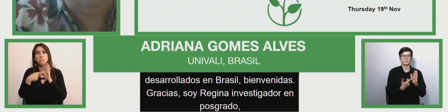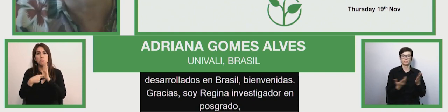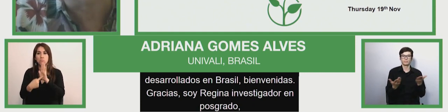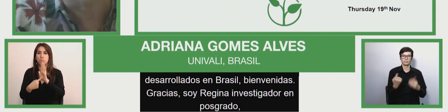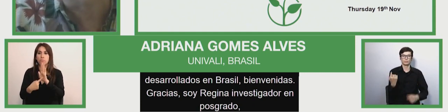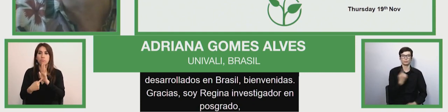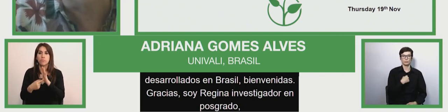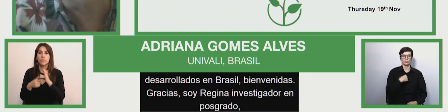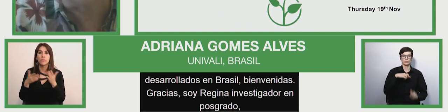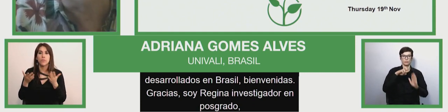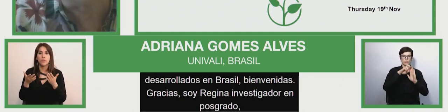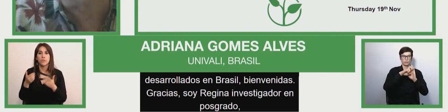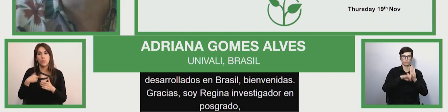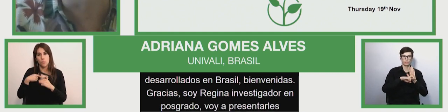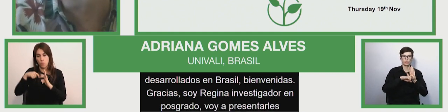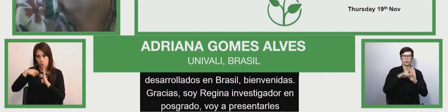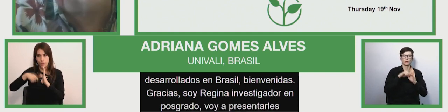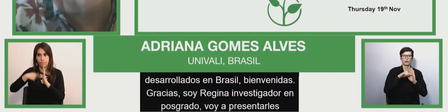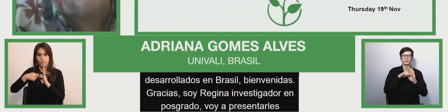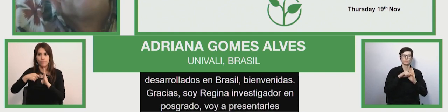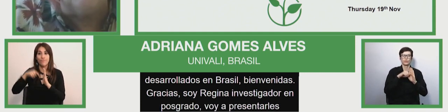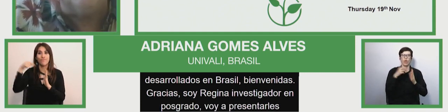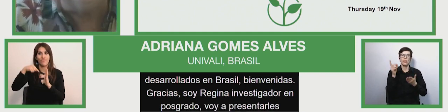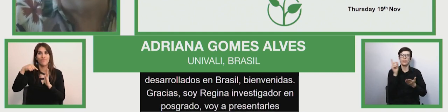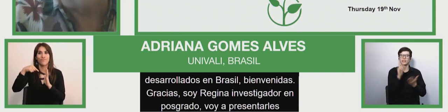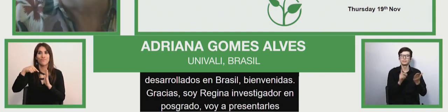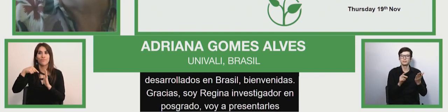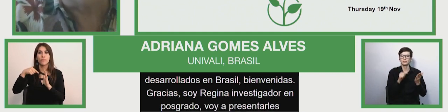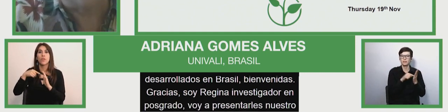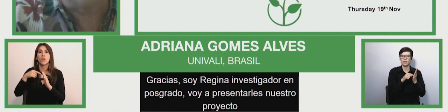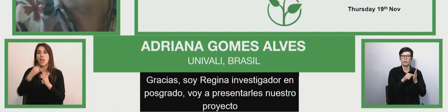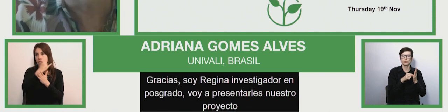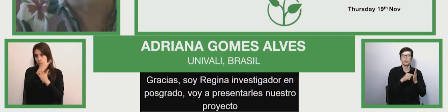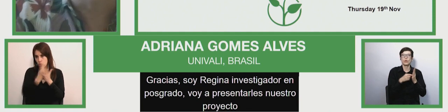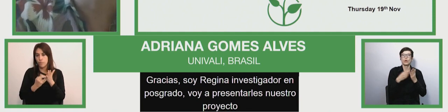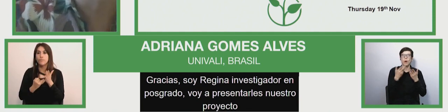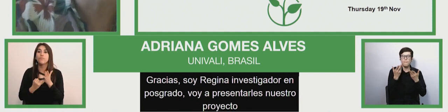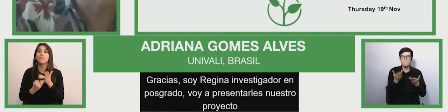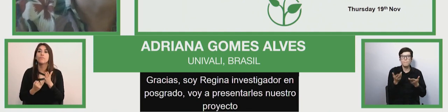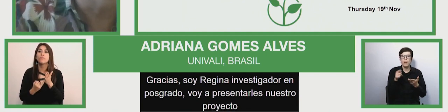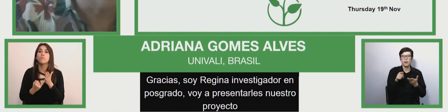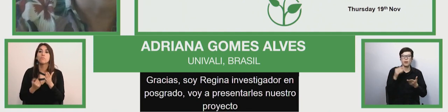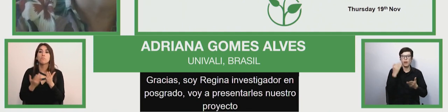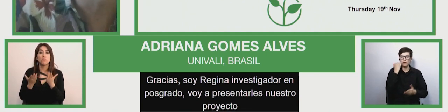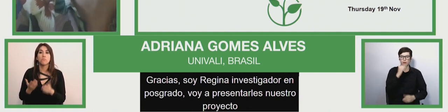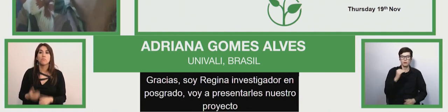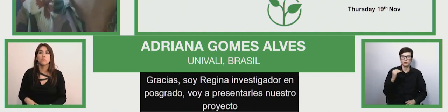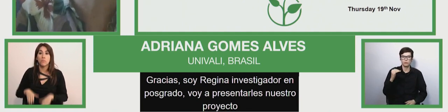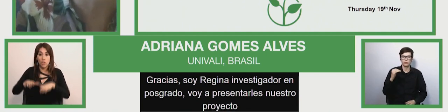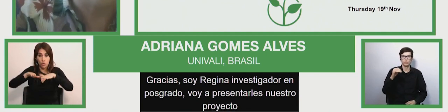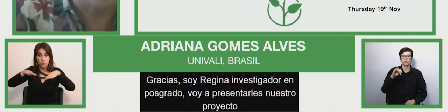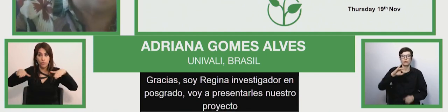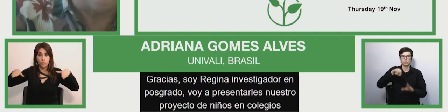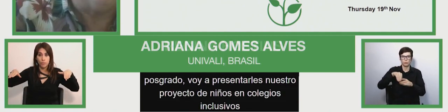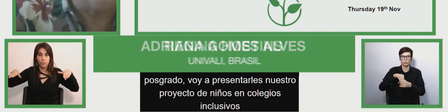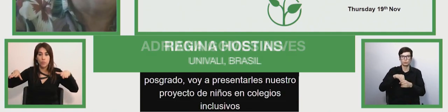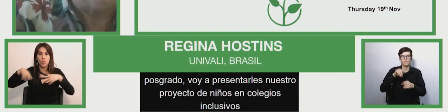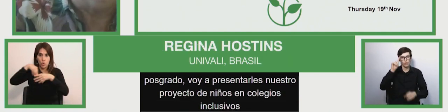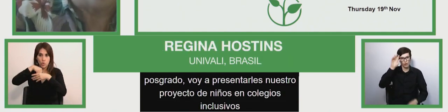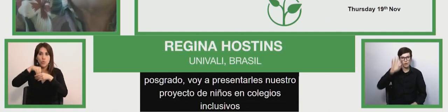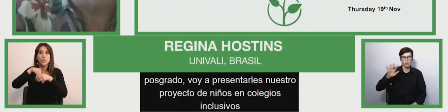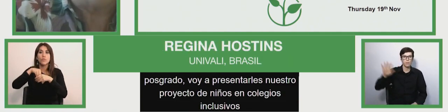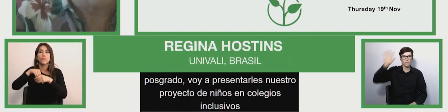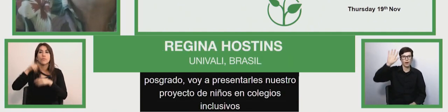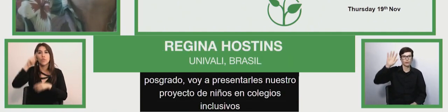in education and so today we will present you our project game design by